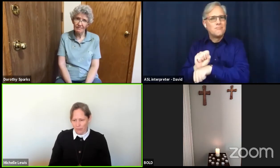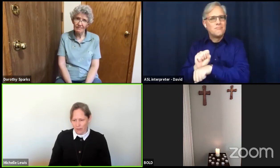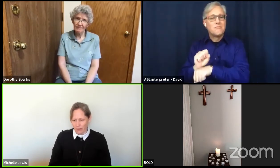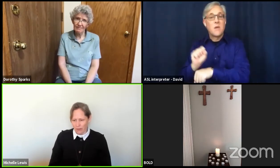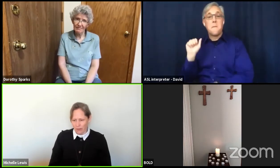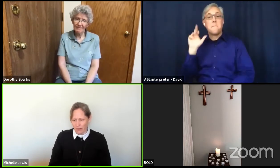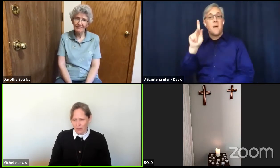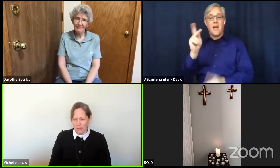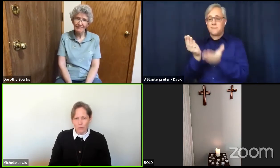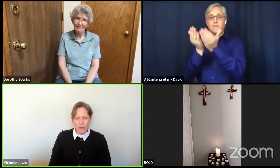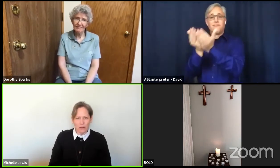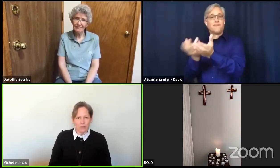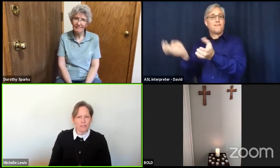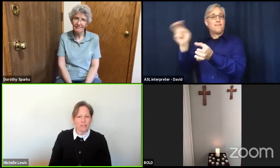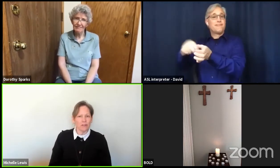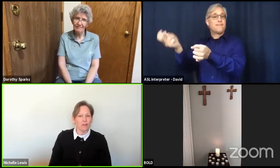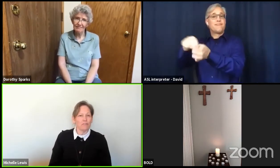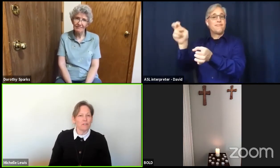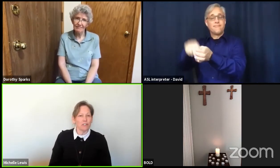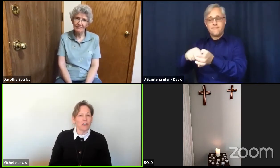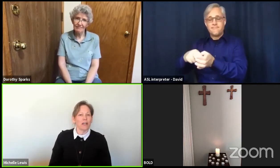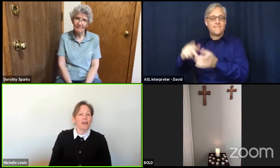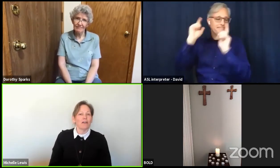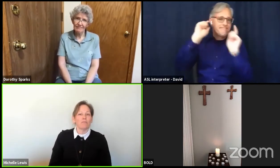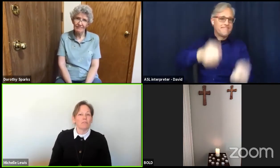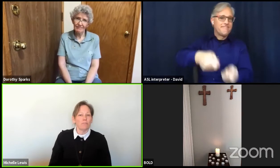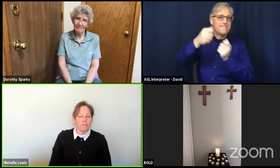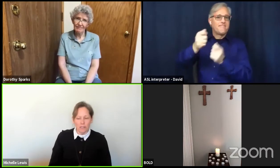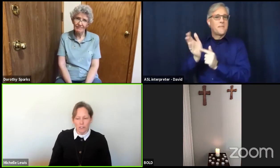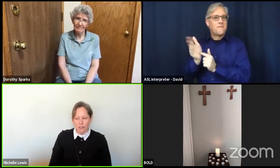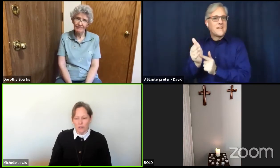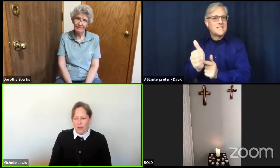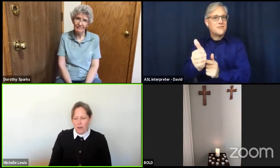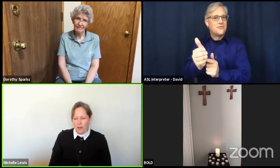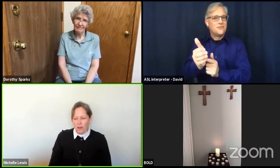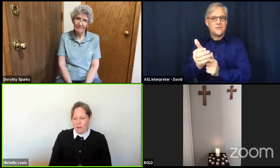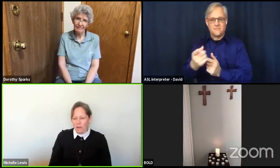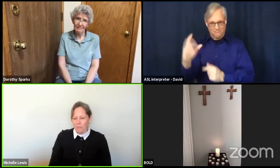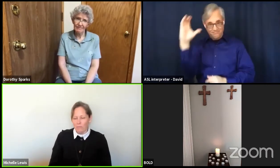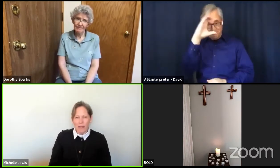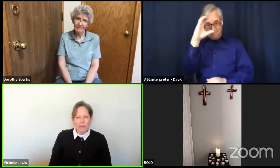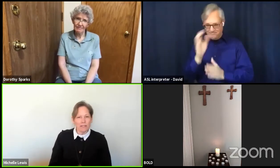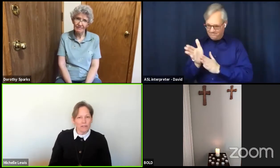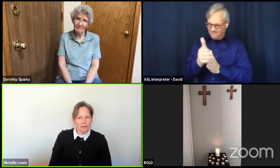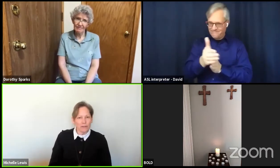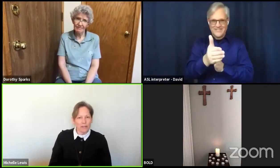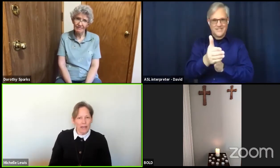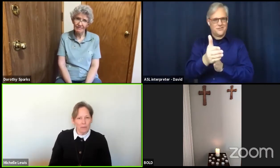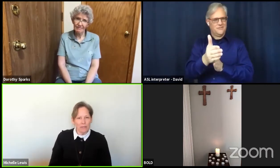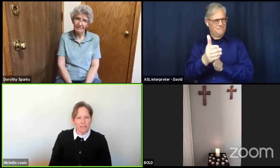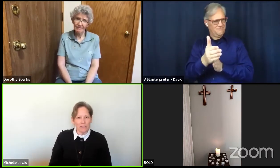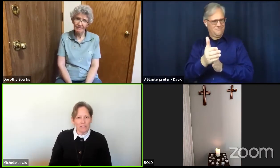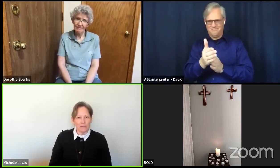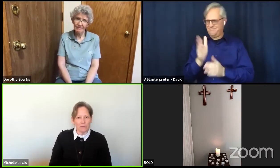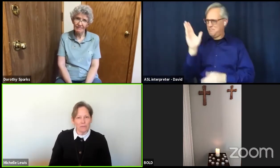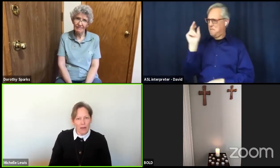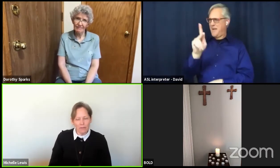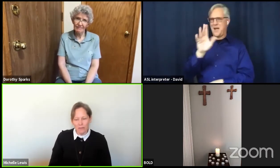They went out to go fishing for fish. Back to their old habits. Rather than